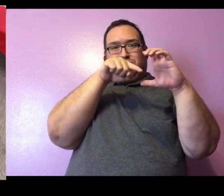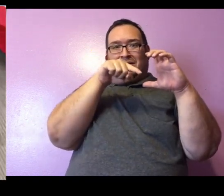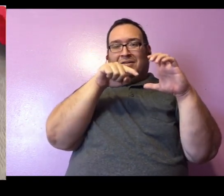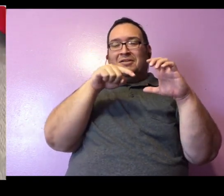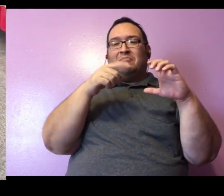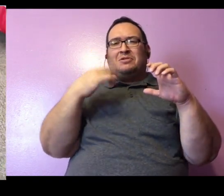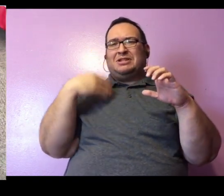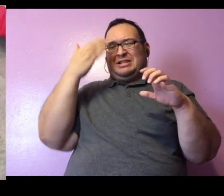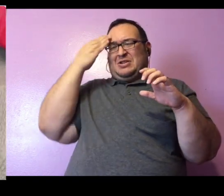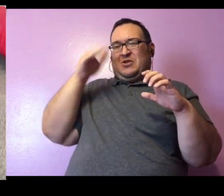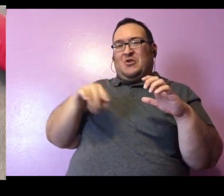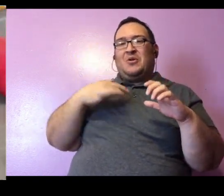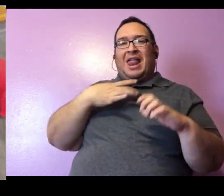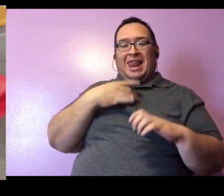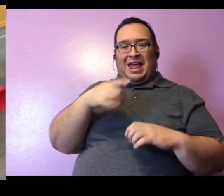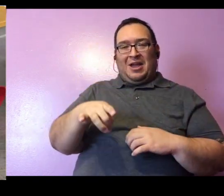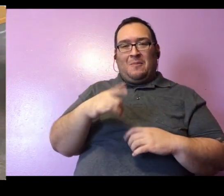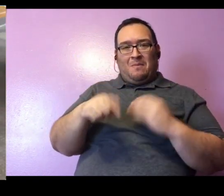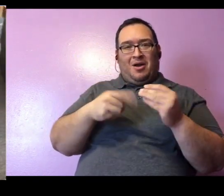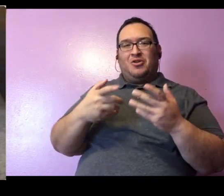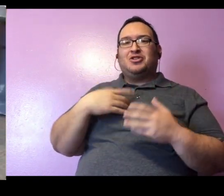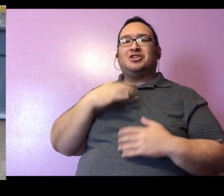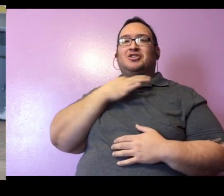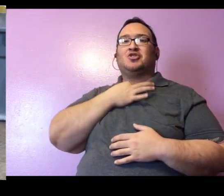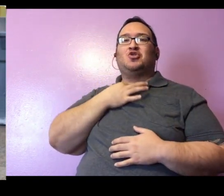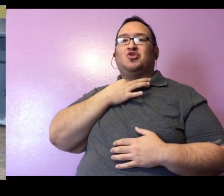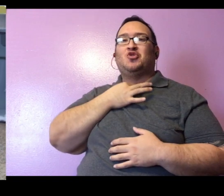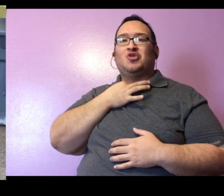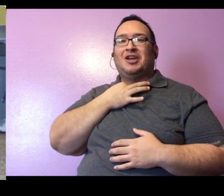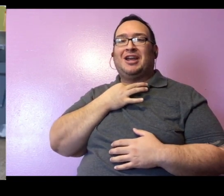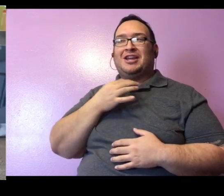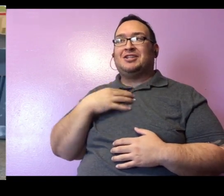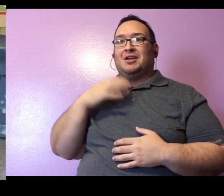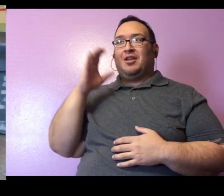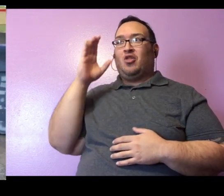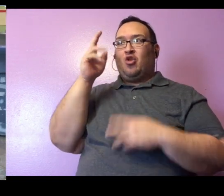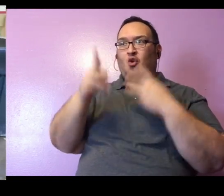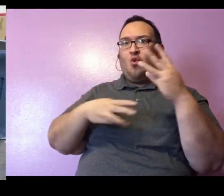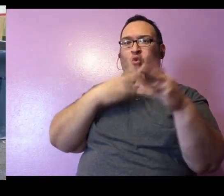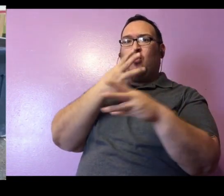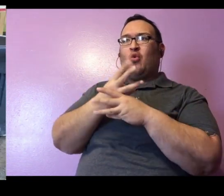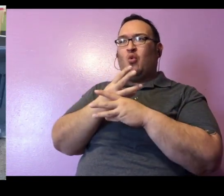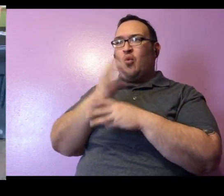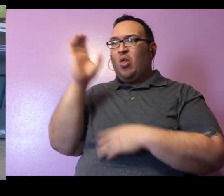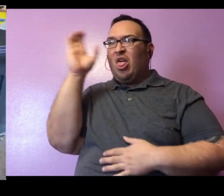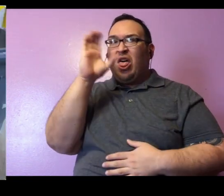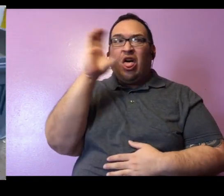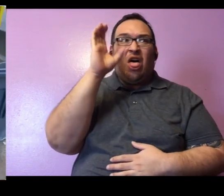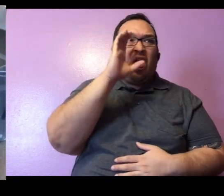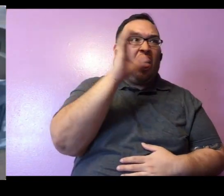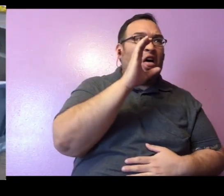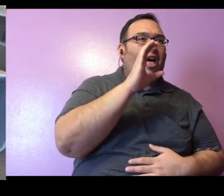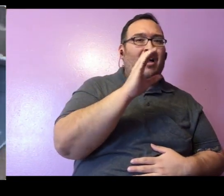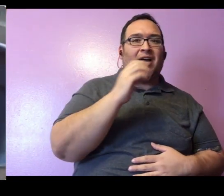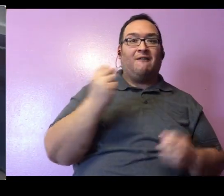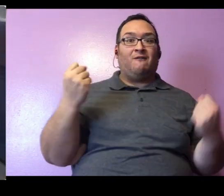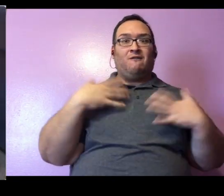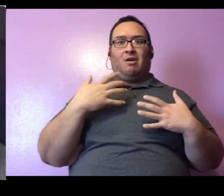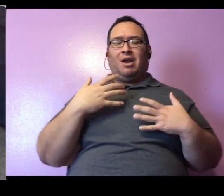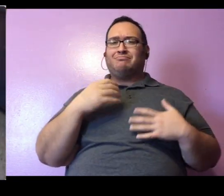I like best about her is how curious she is. She really explores the world and doesn't seem to be afraid of too many things.